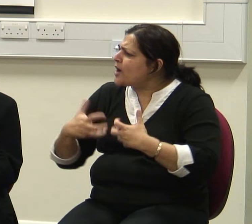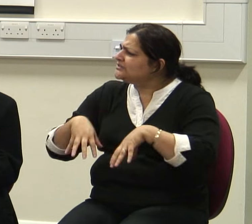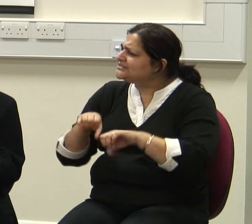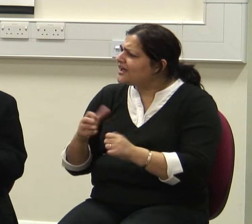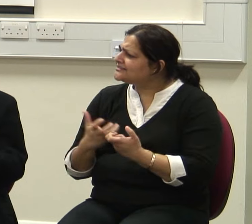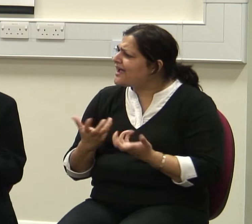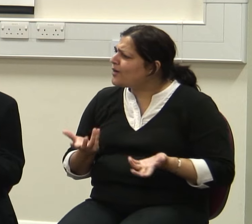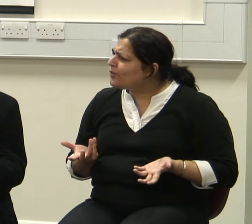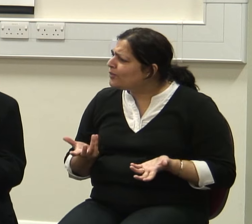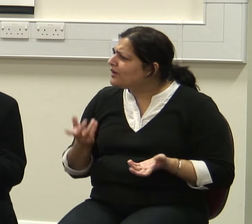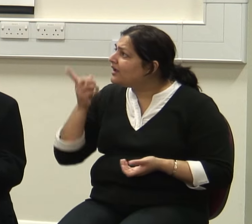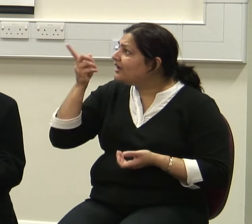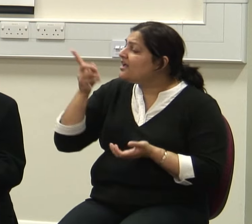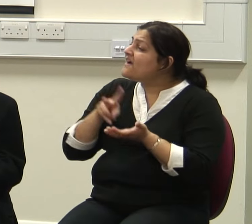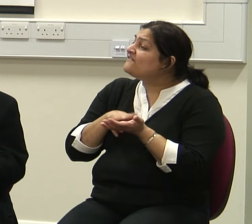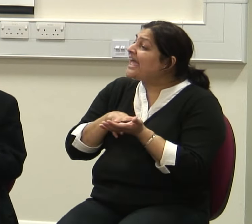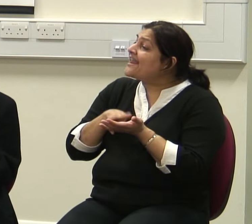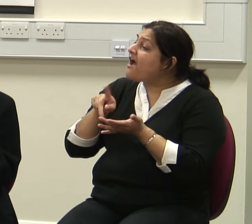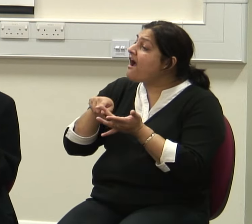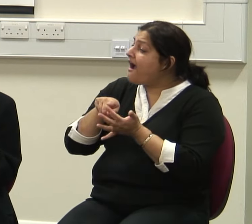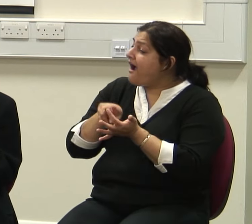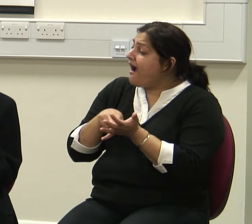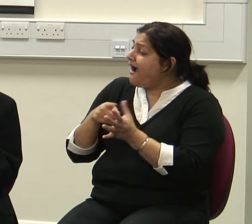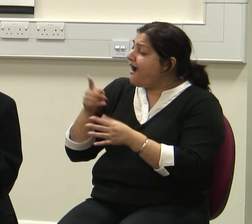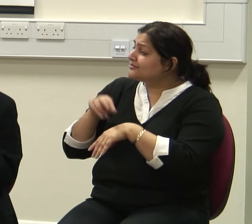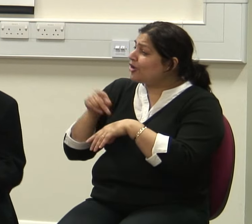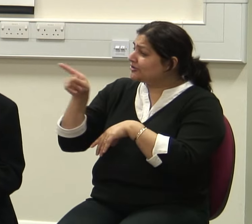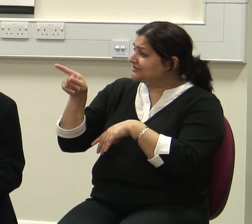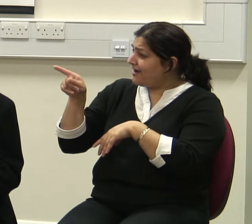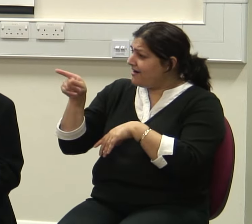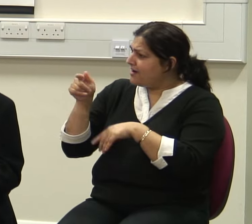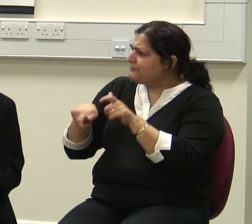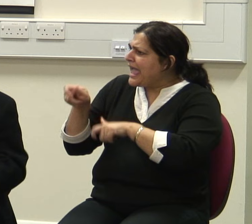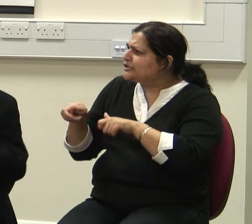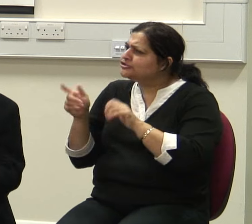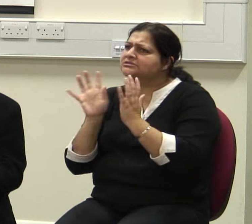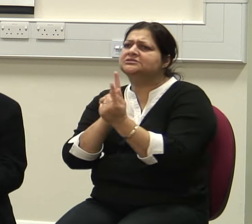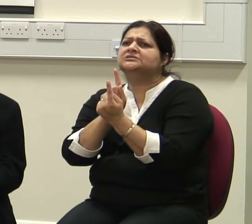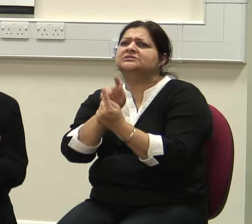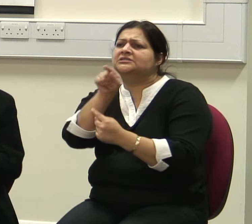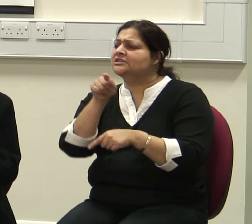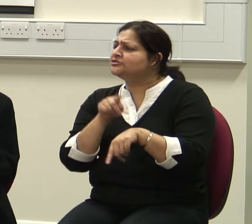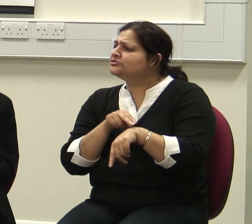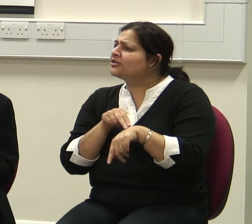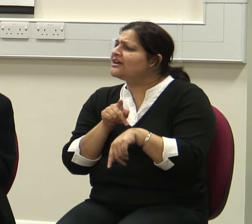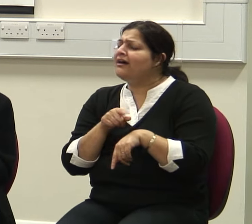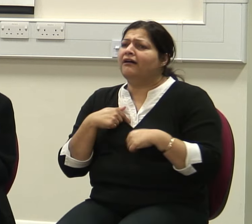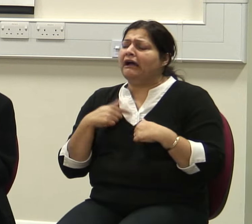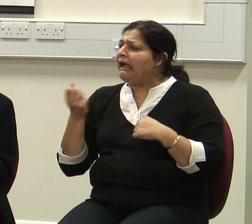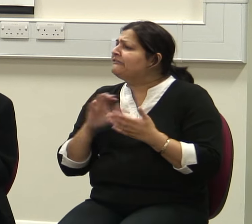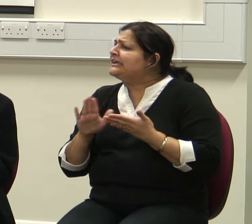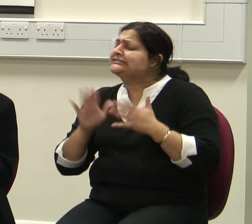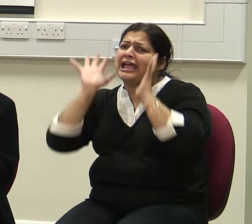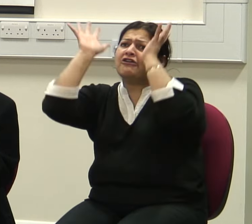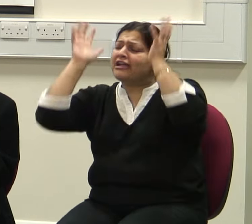who were hysterical. Meaning that they went to doctors and there was nothing wrong with them. The doctor knew it and the patient often knew it but wouldn't